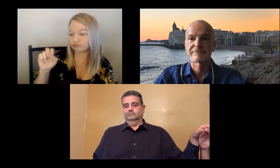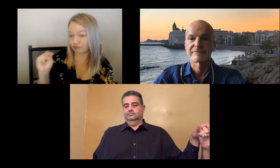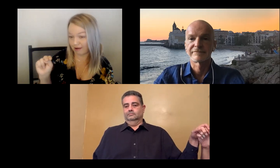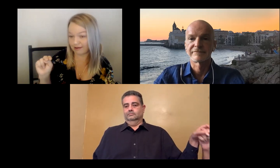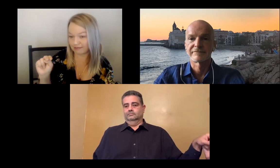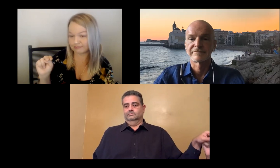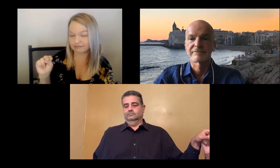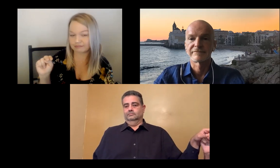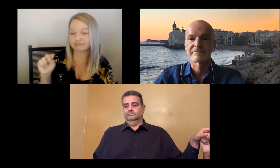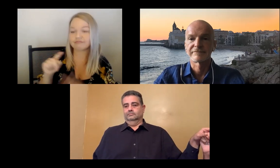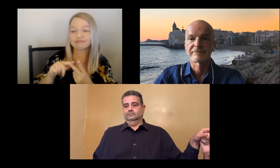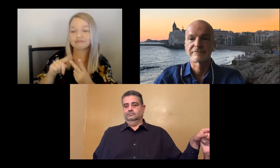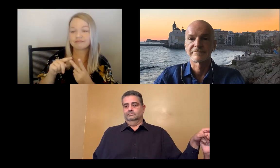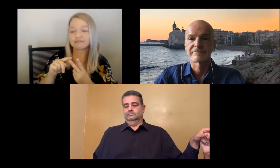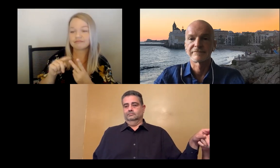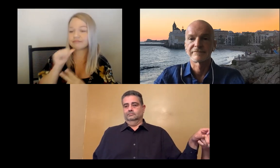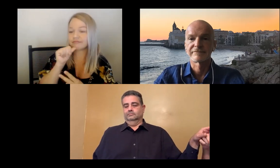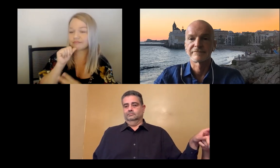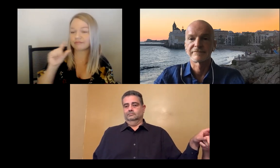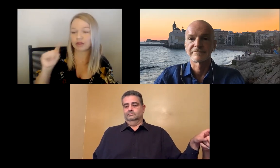First, we have Brian Yunashko